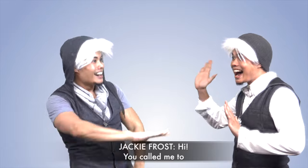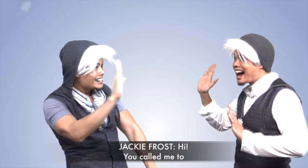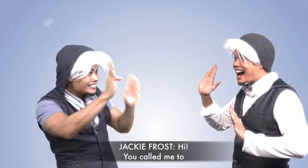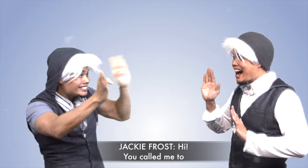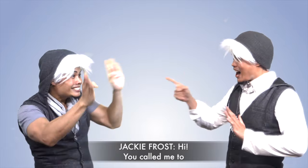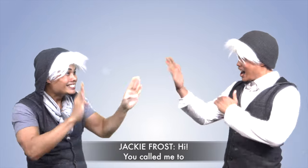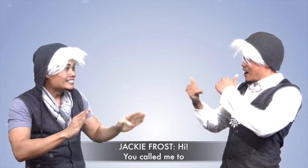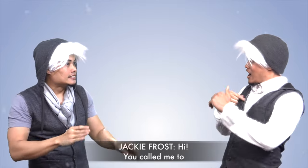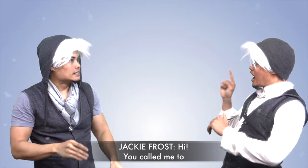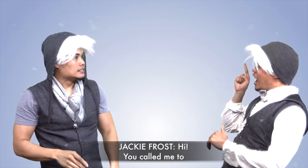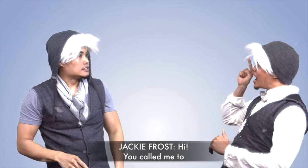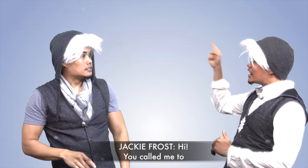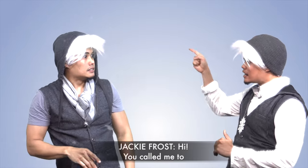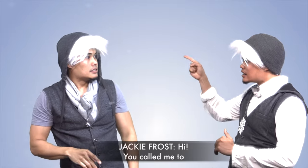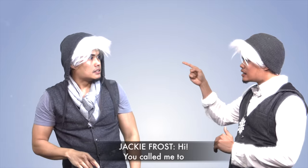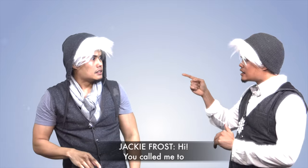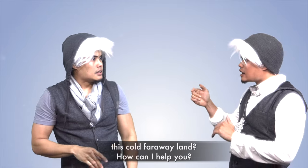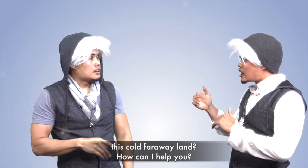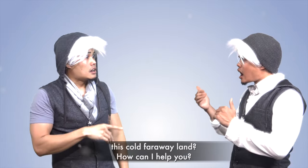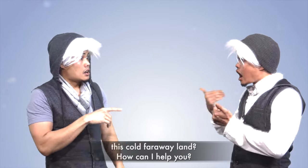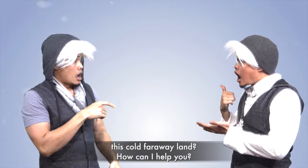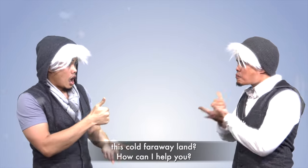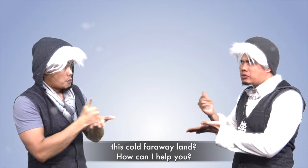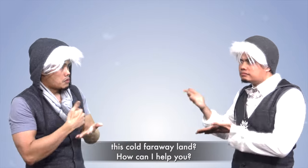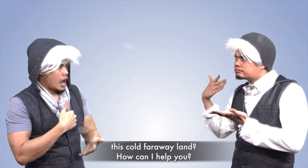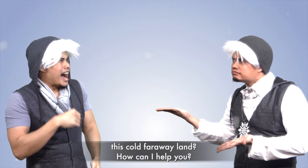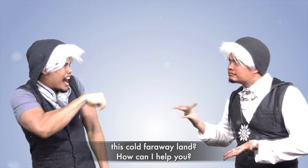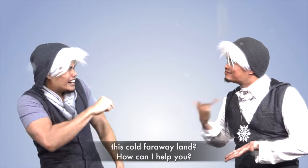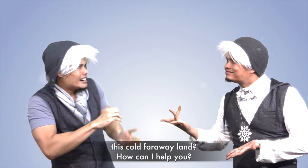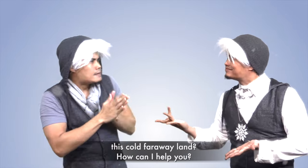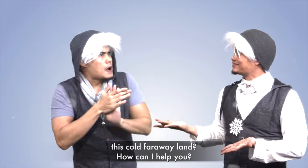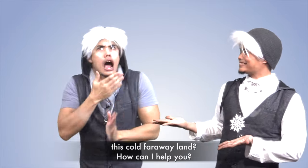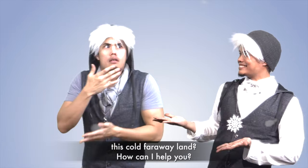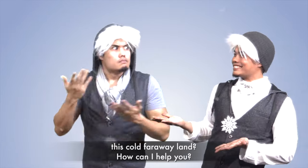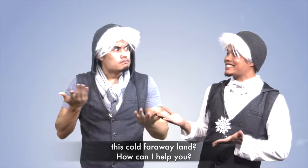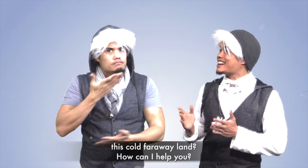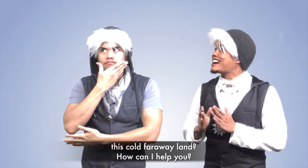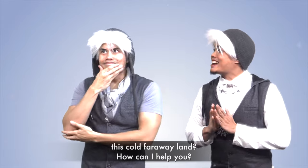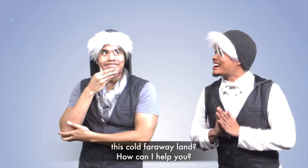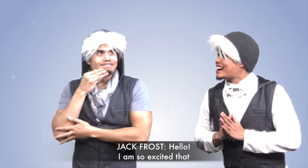Hi! You called me to this cold far away land, how can I help you?